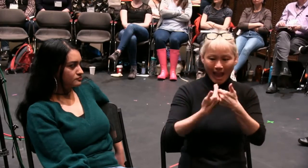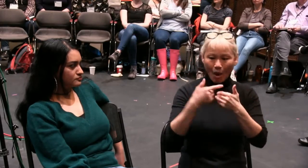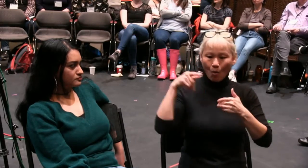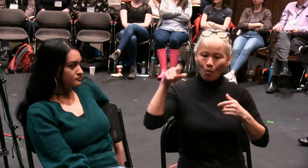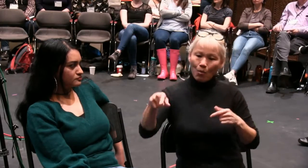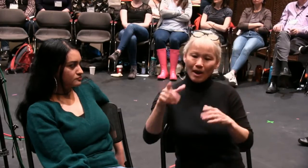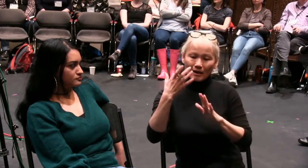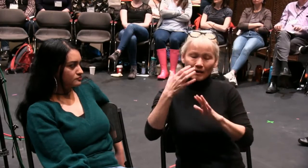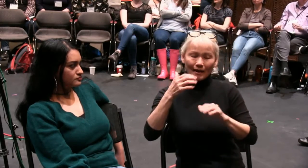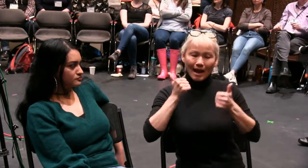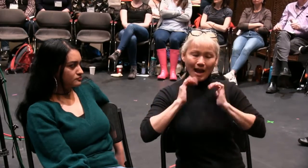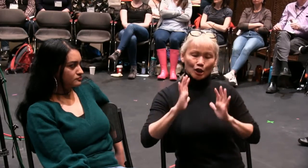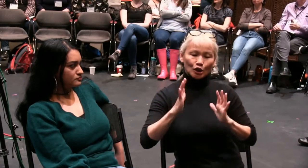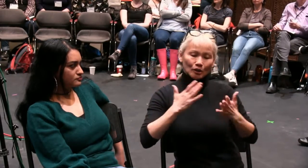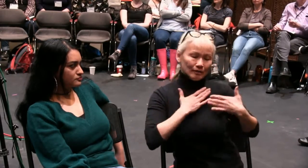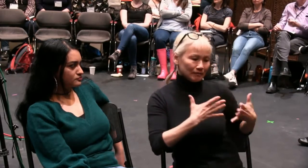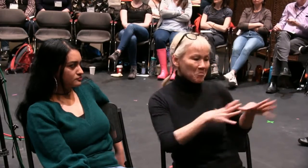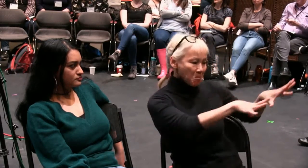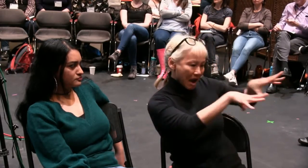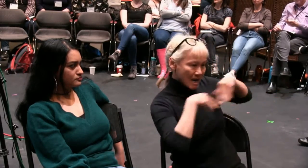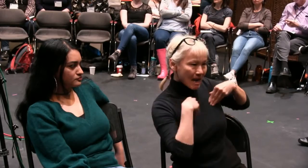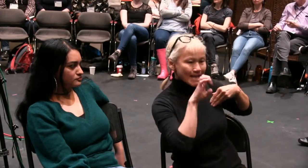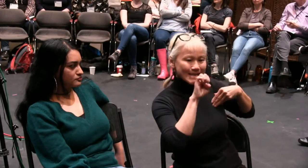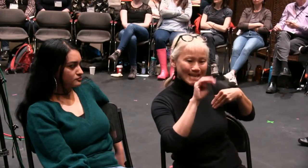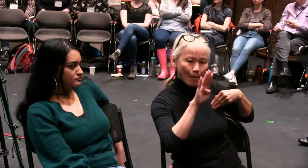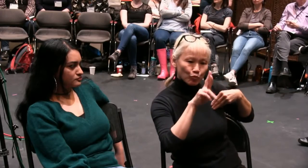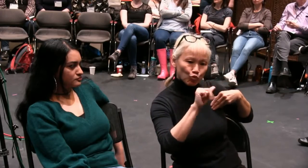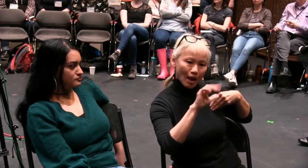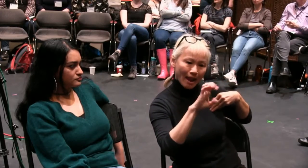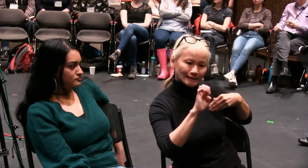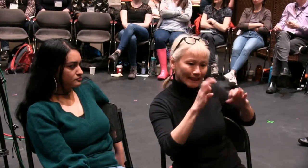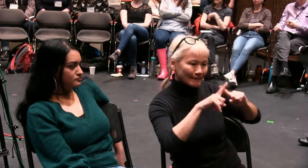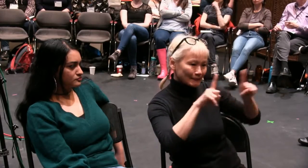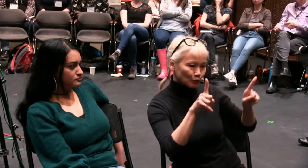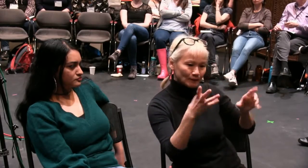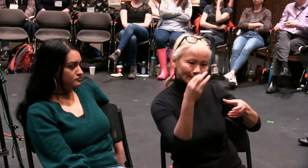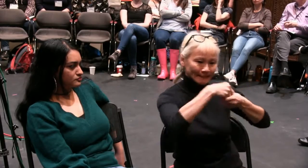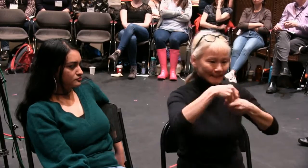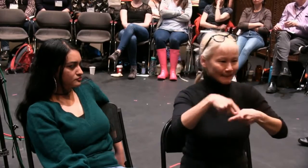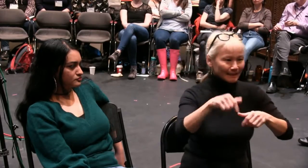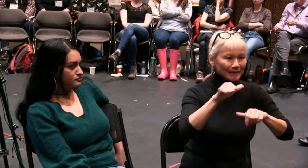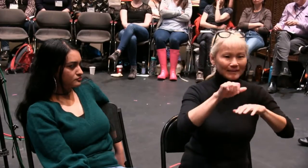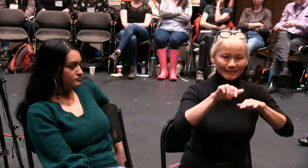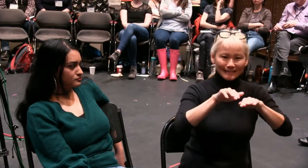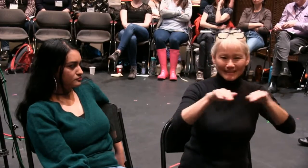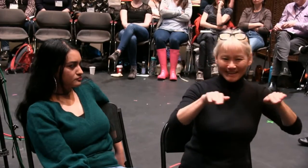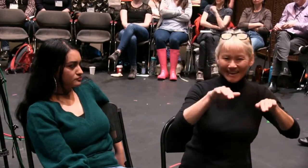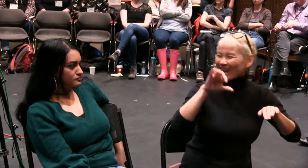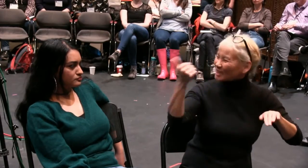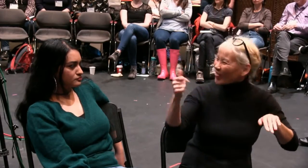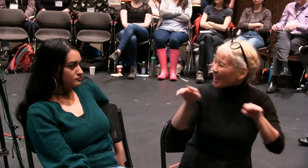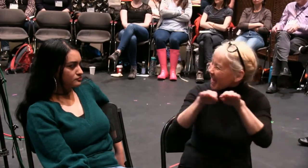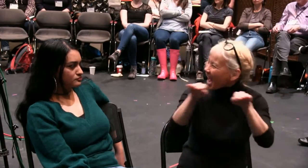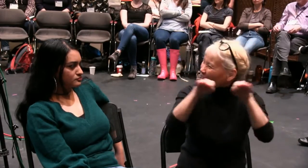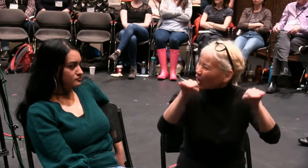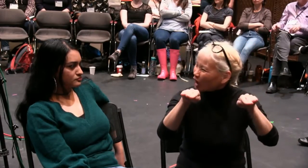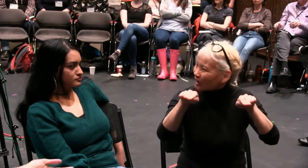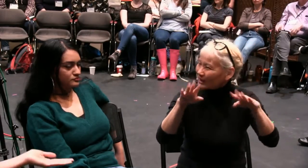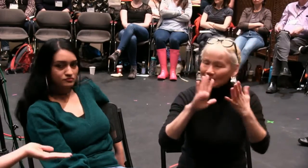of how to get this actor in a position to be in the space, to not